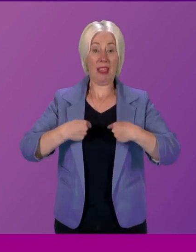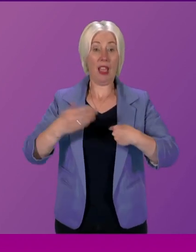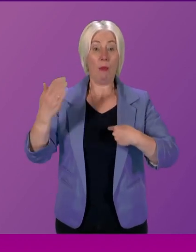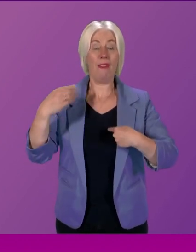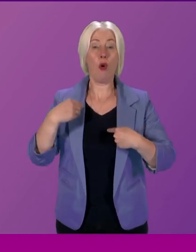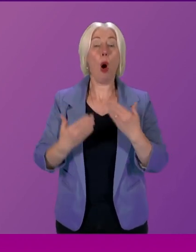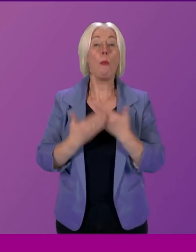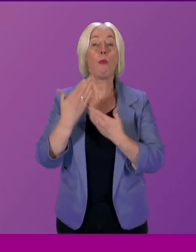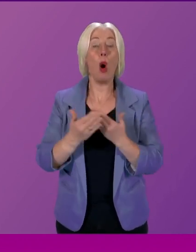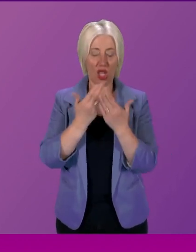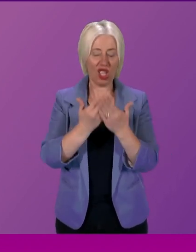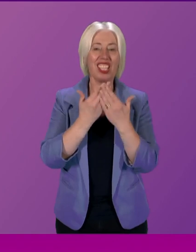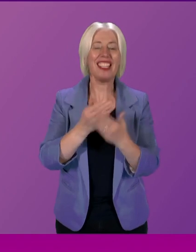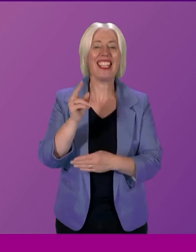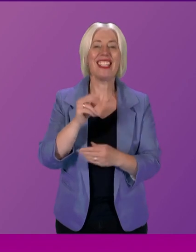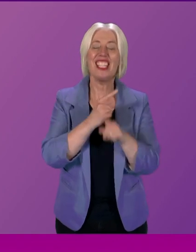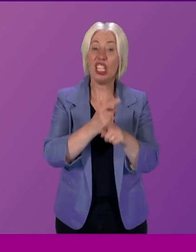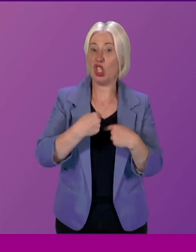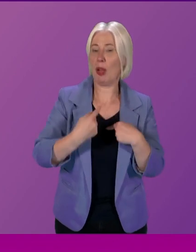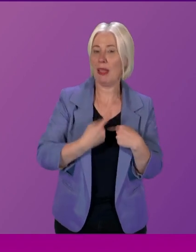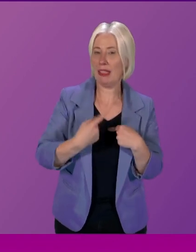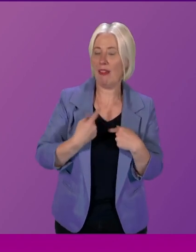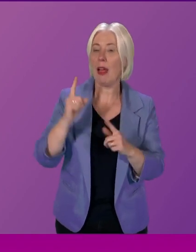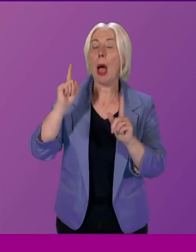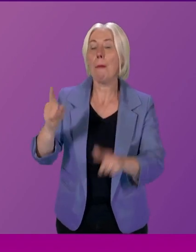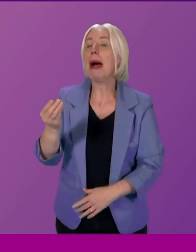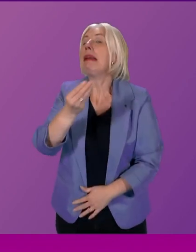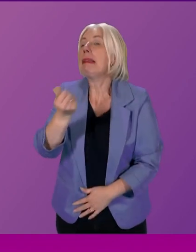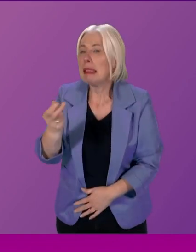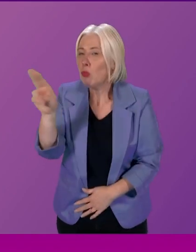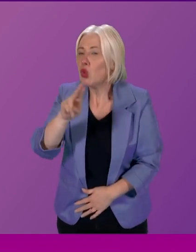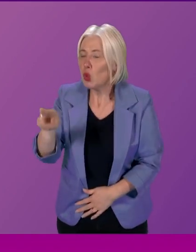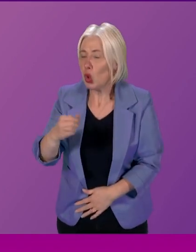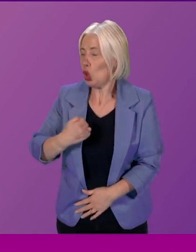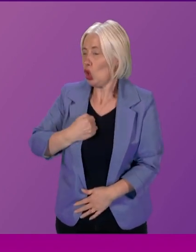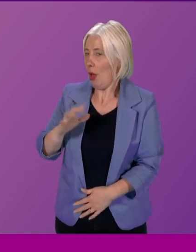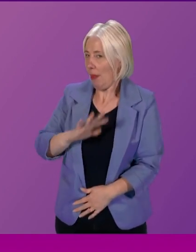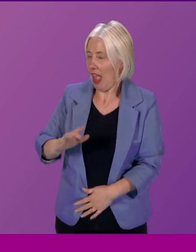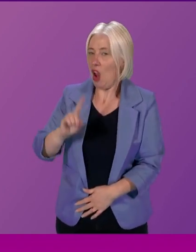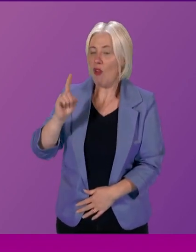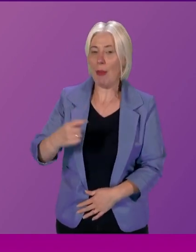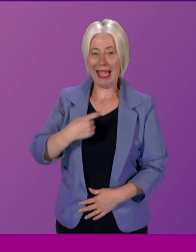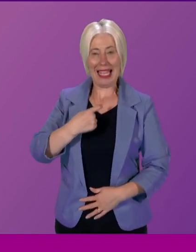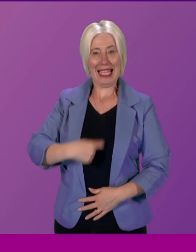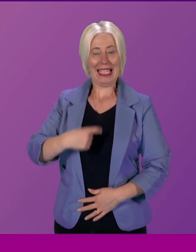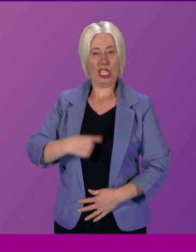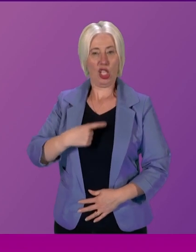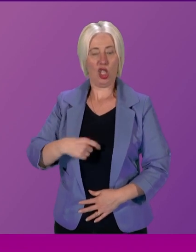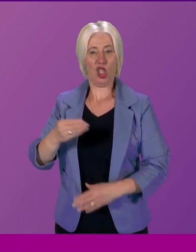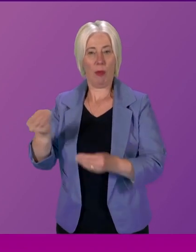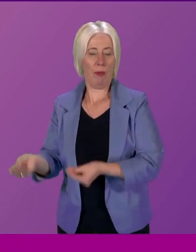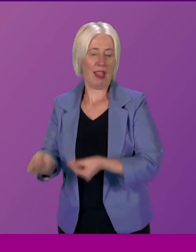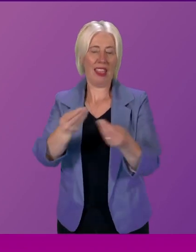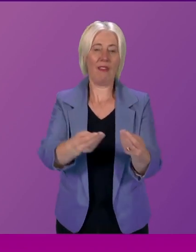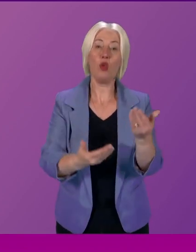teacher. Some of the issues in secondary schools is that, in some schools, not in my constituency, I hasten to add, citizenship is passed to the modern studies department